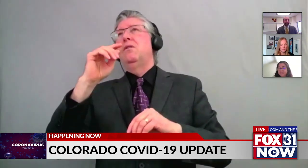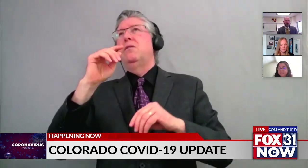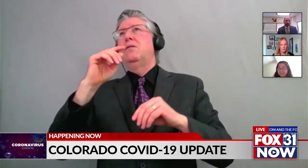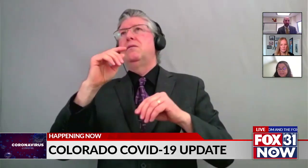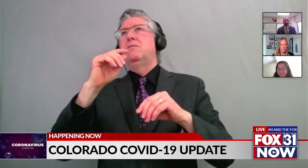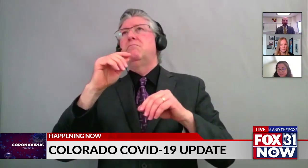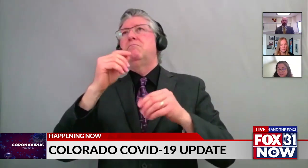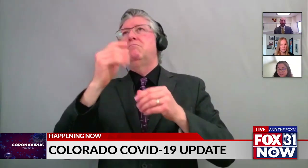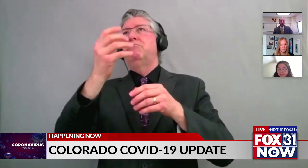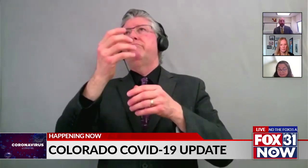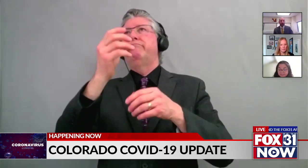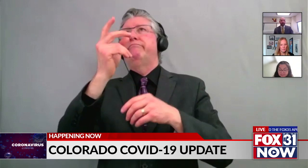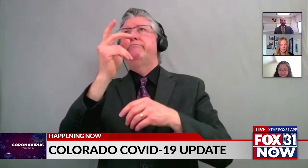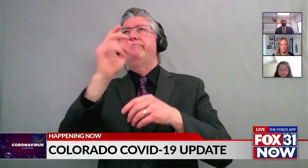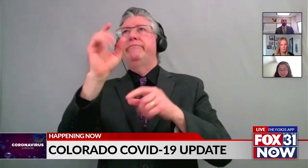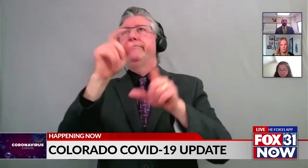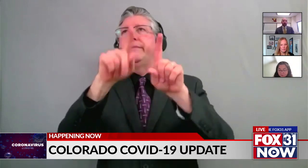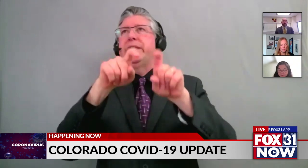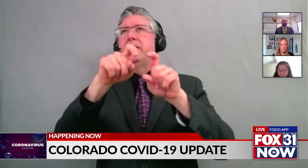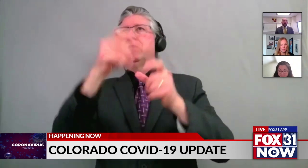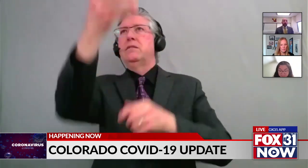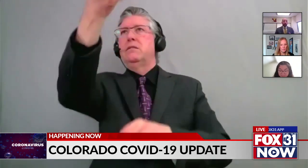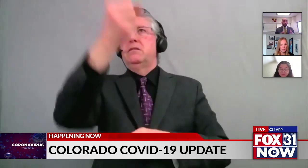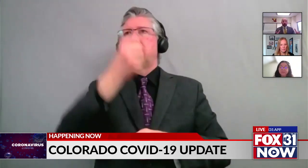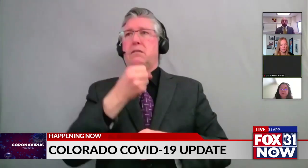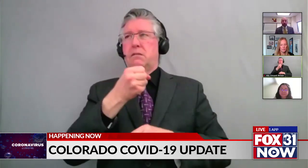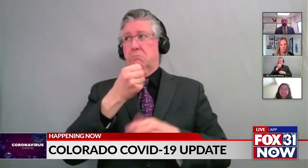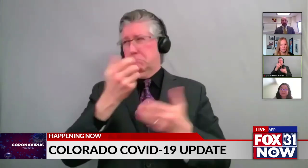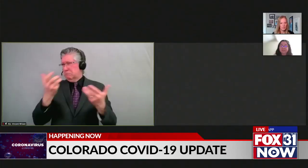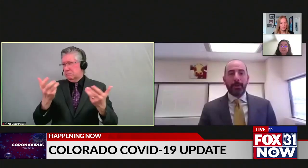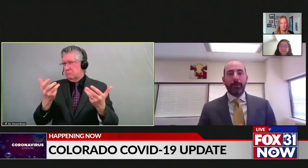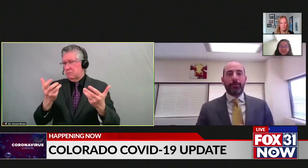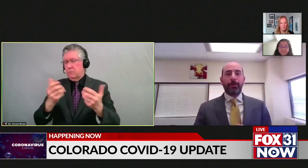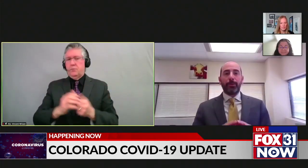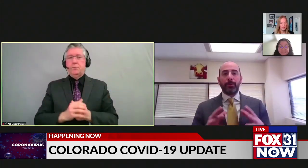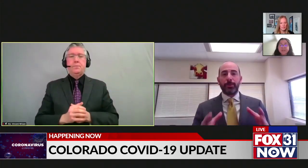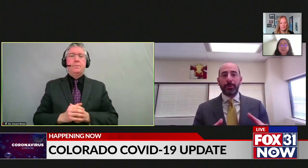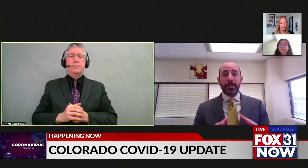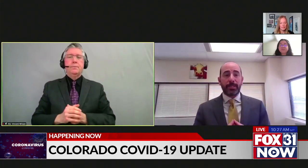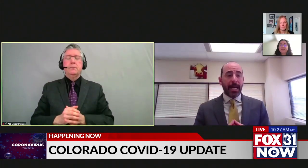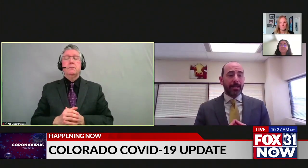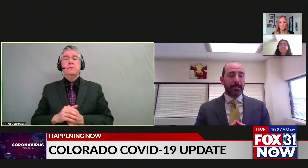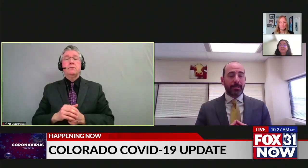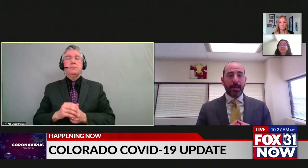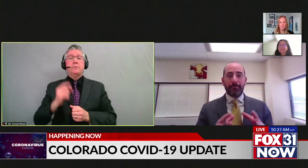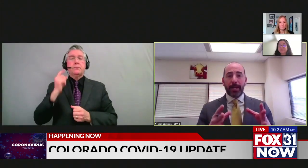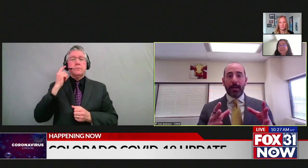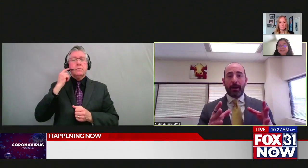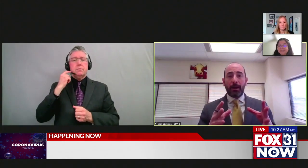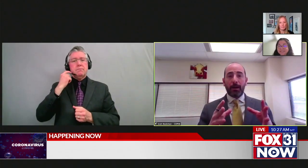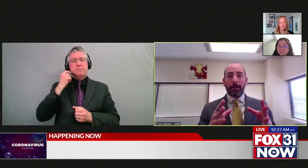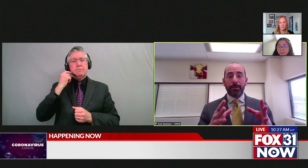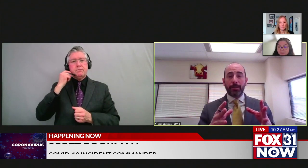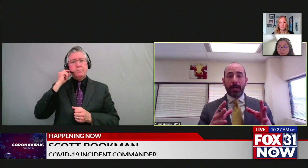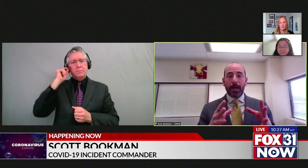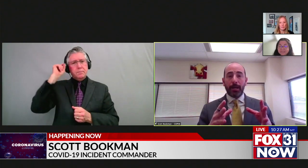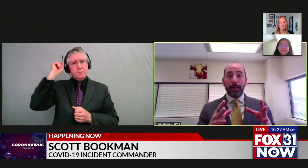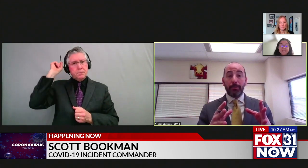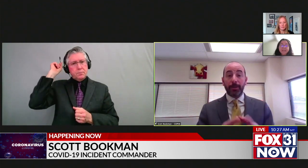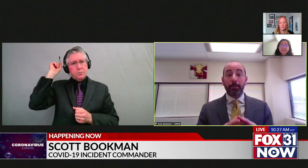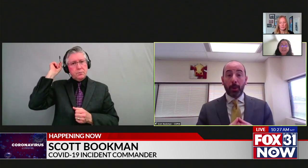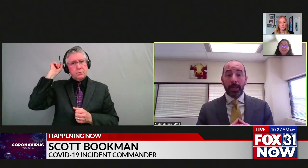screening themselves? Well, we encourage people to use these tests if they are,